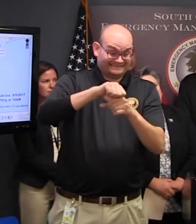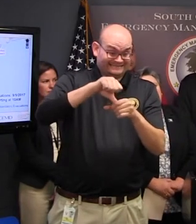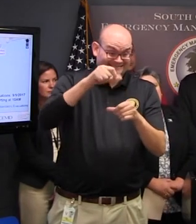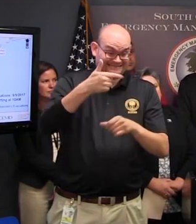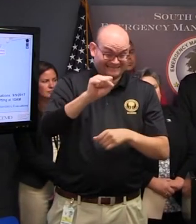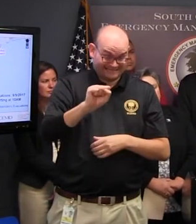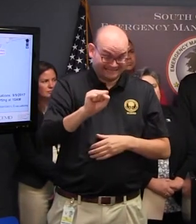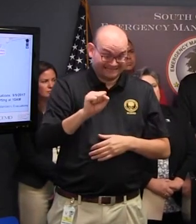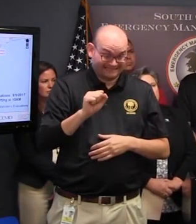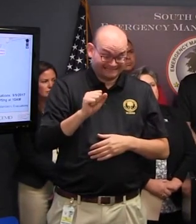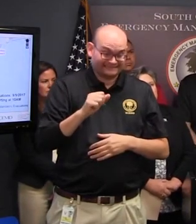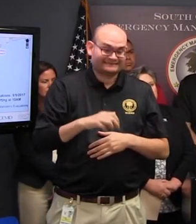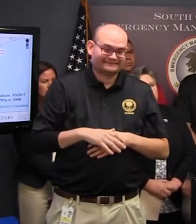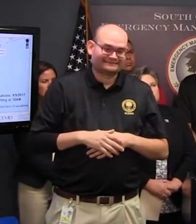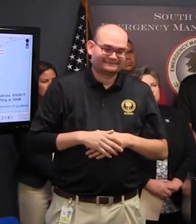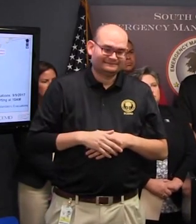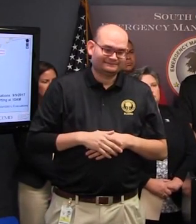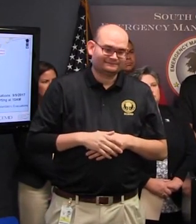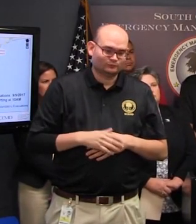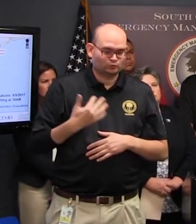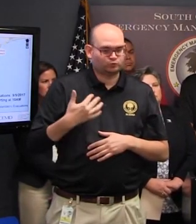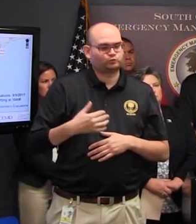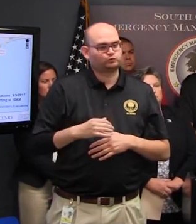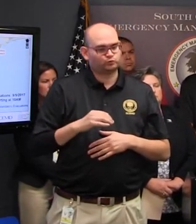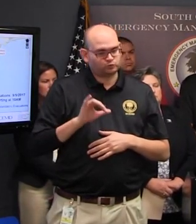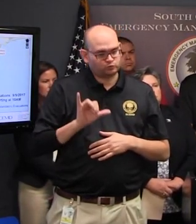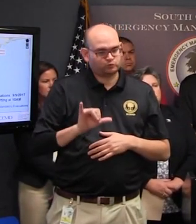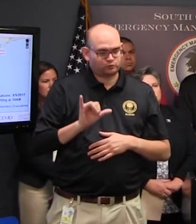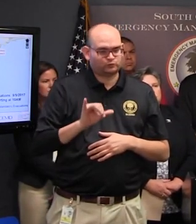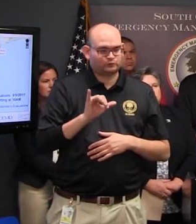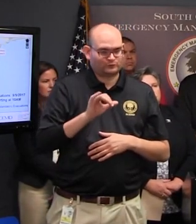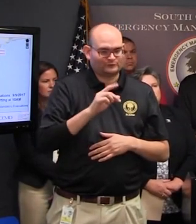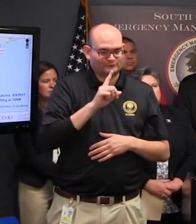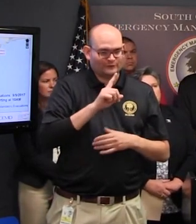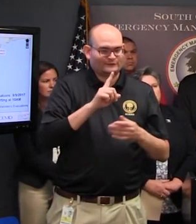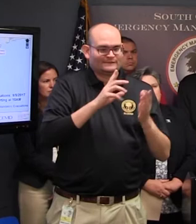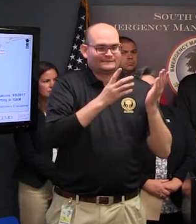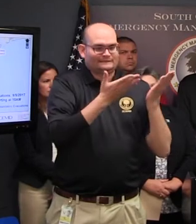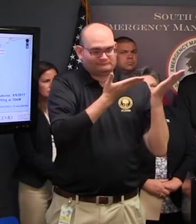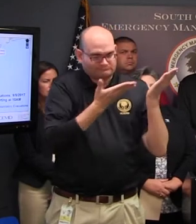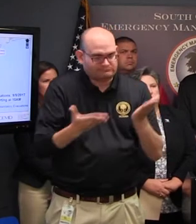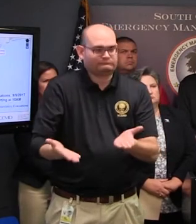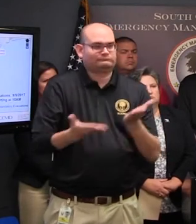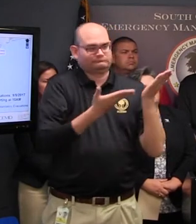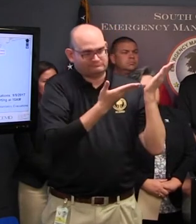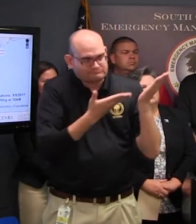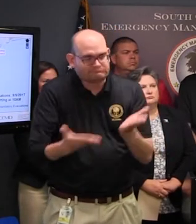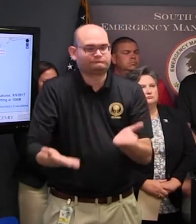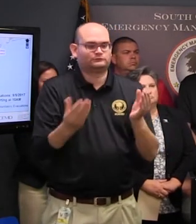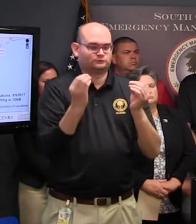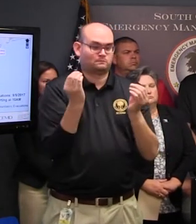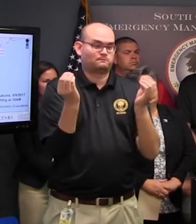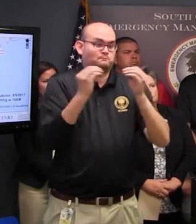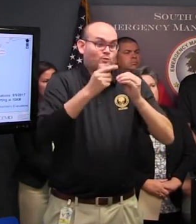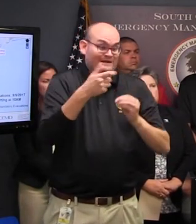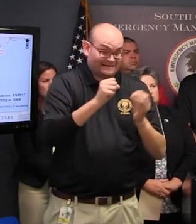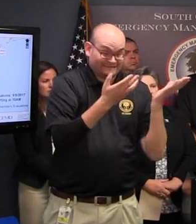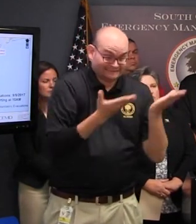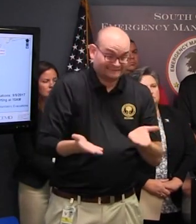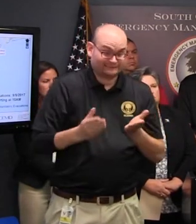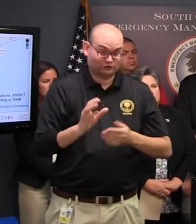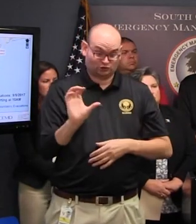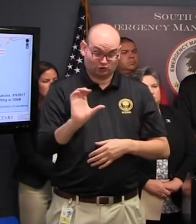is continuing to be delivered to stations from terminals we have three Charleston Augusta and Belton